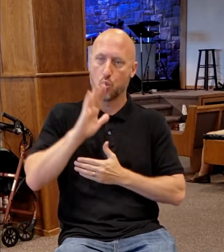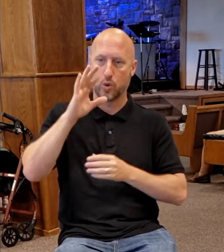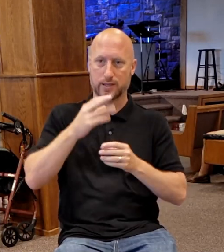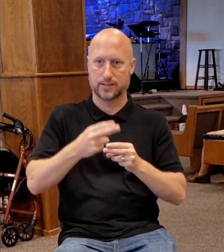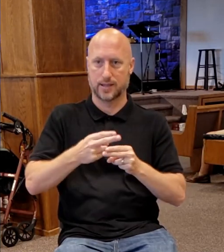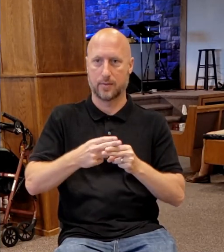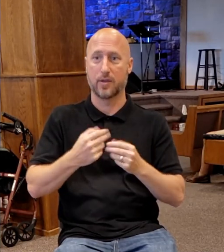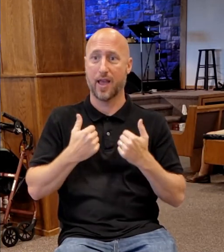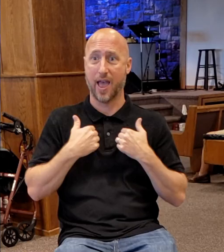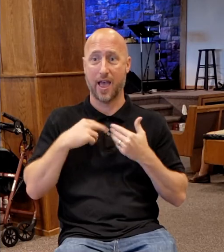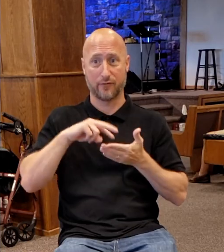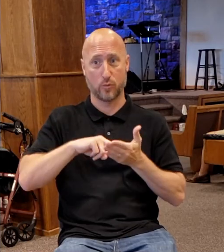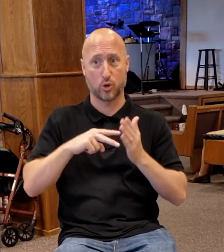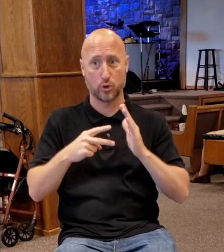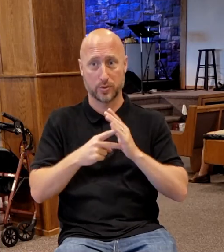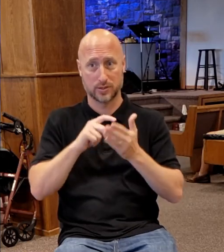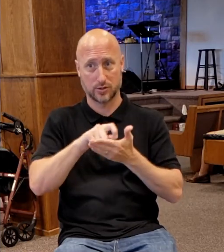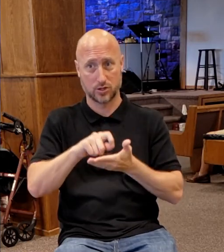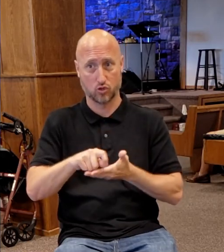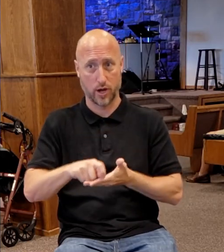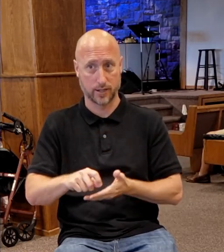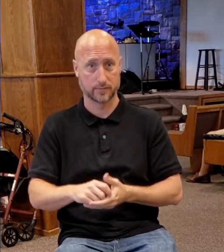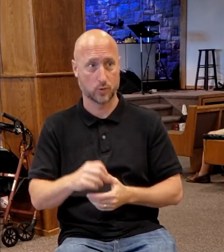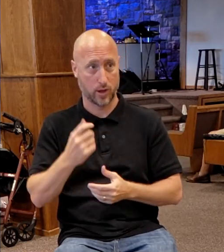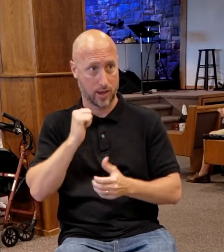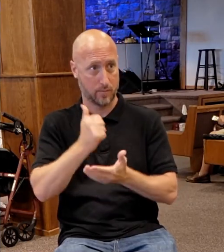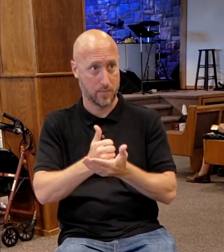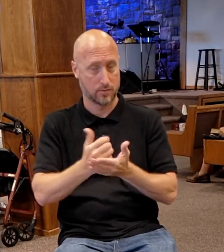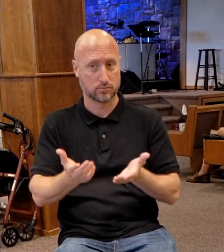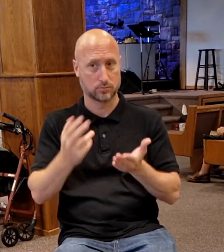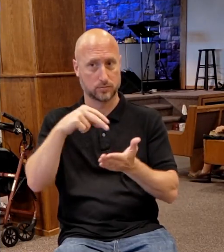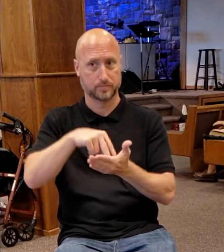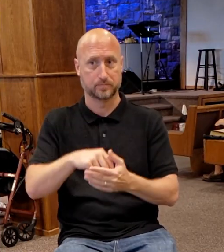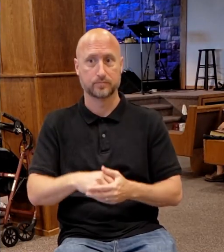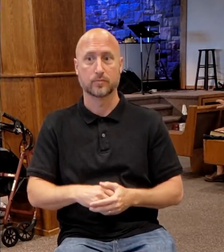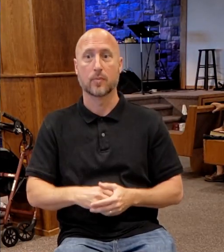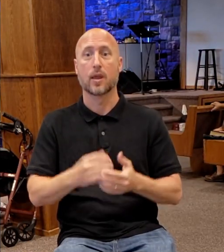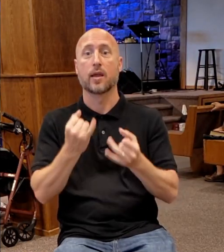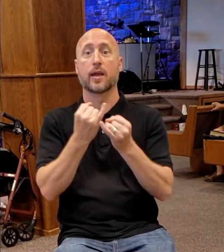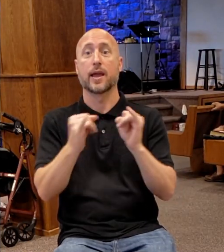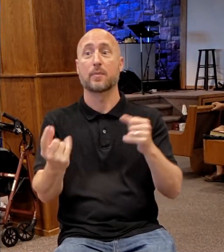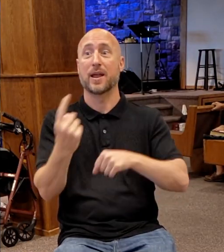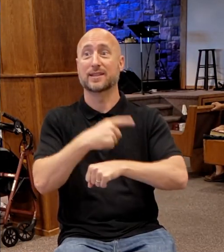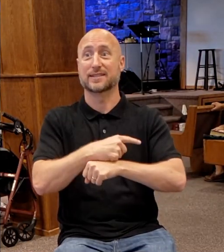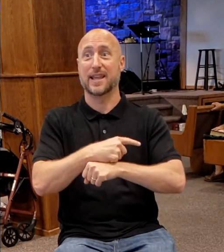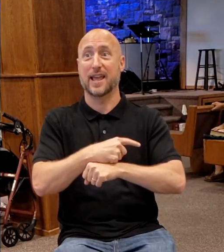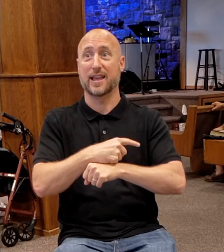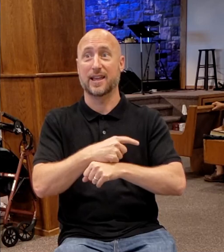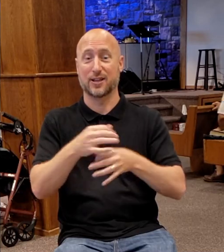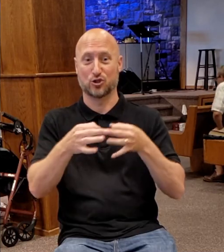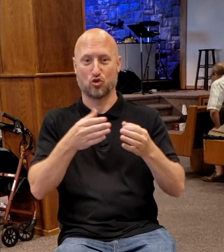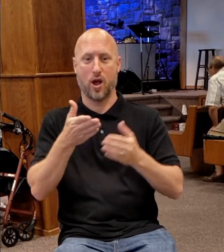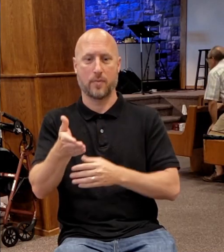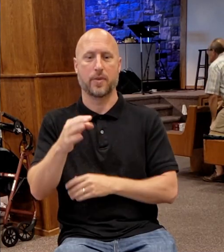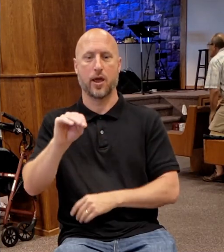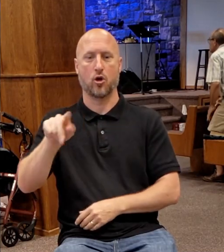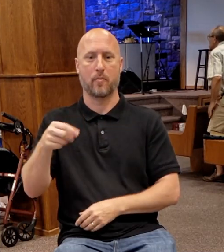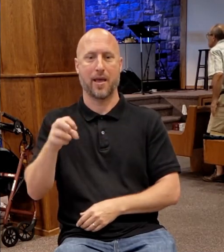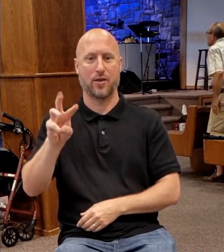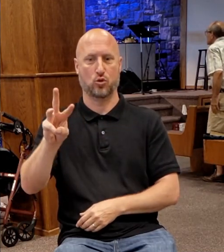Amen? Amen. Let's stand. By the way, Independence Day is described there in Matthew.